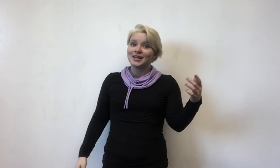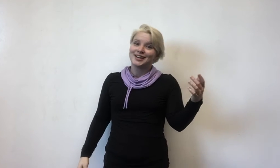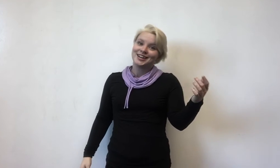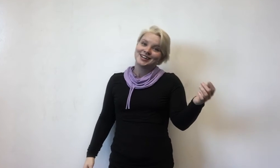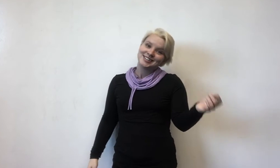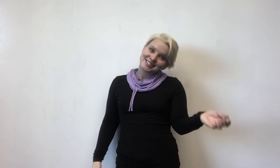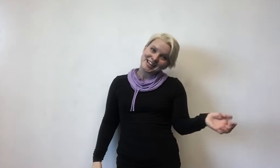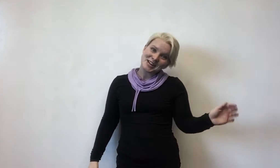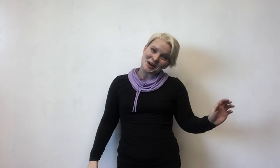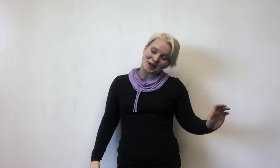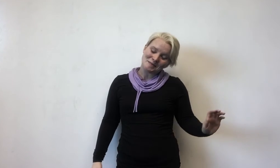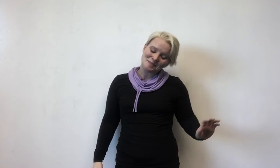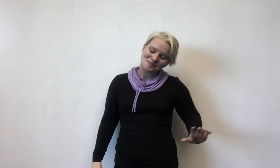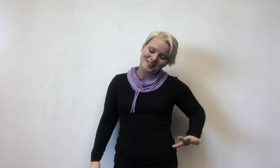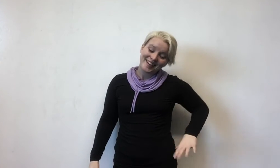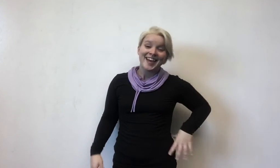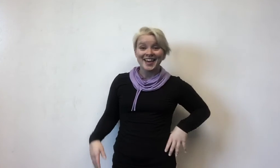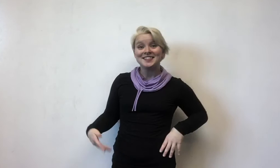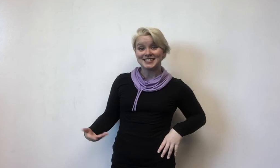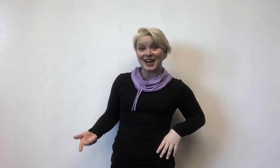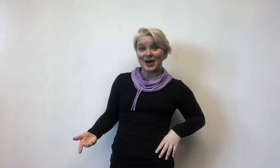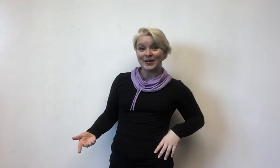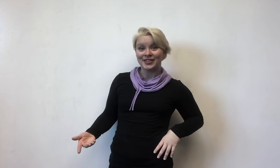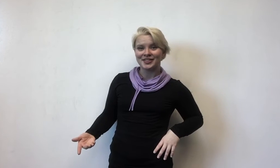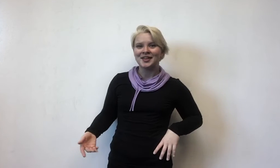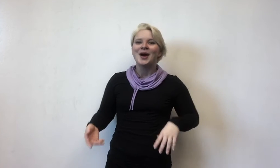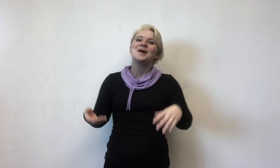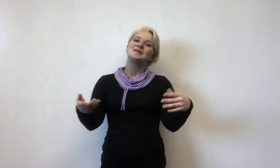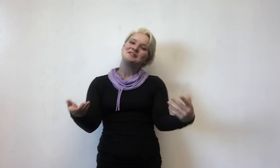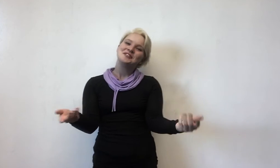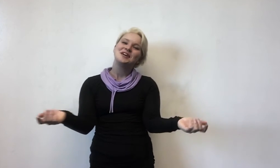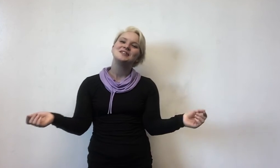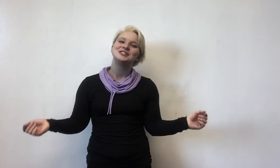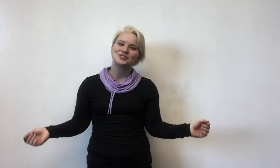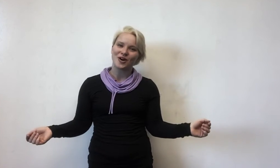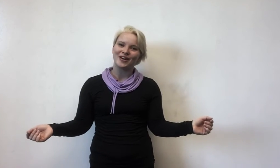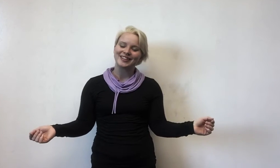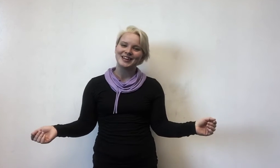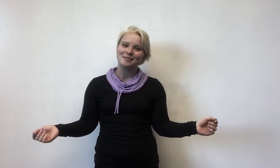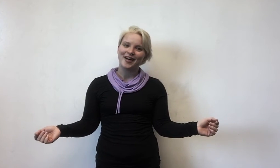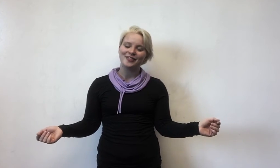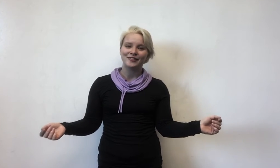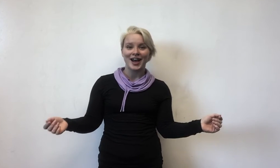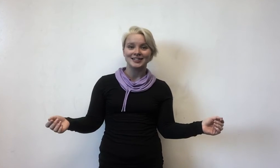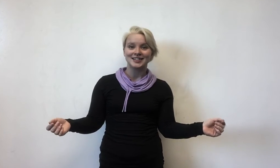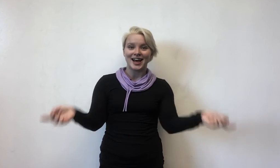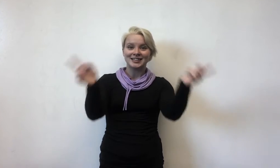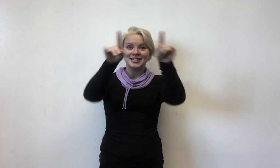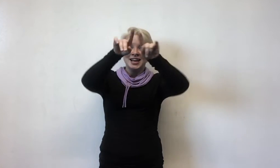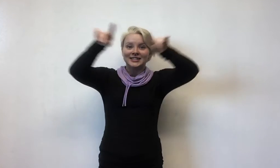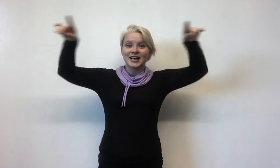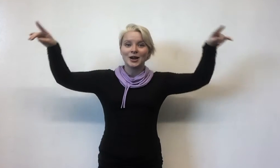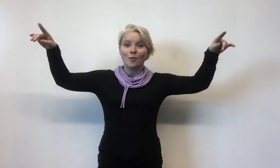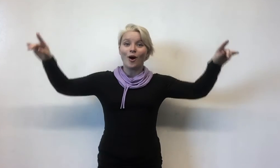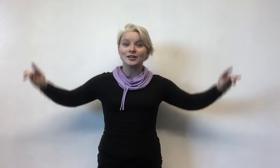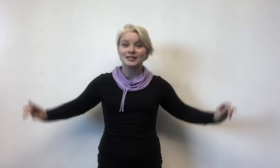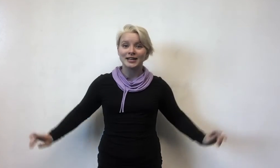You see, y'all, in the South, we feel very strongly about the fact that entire wall-sized